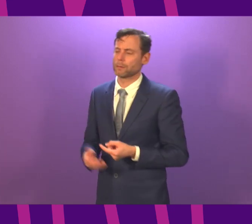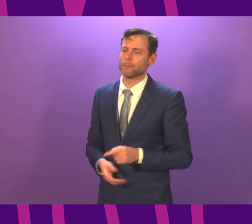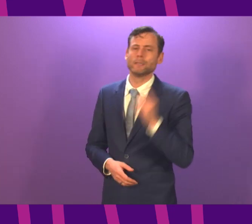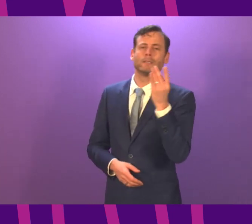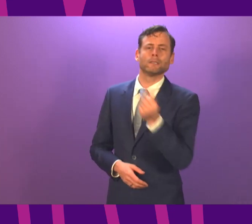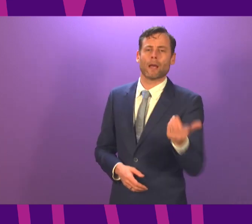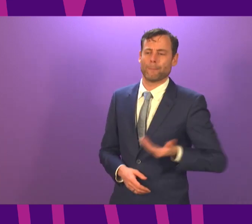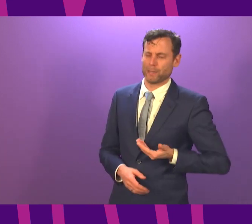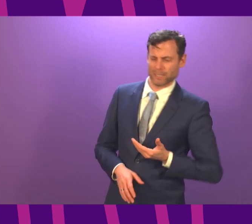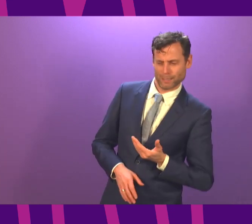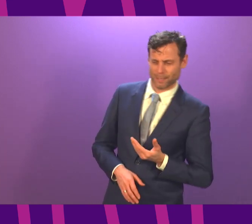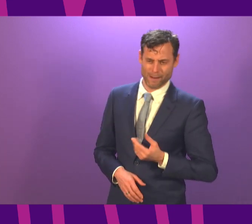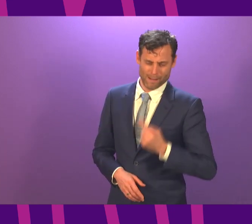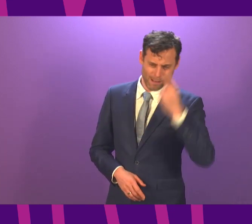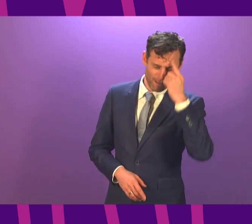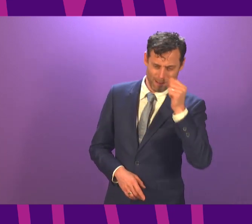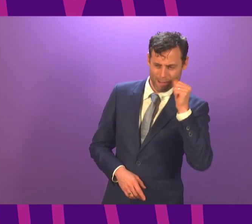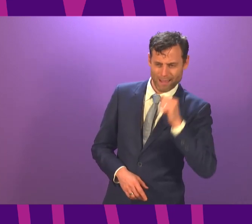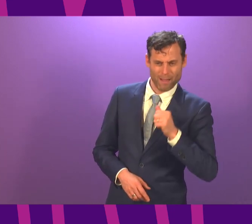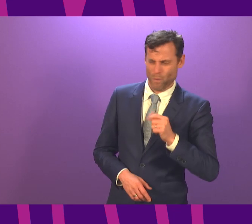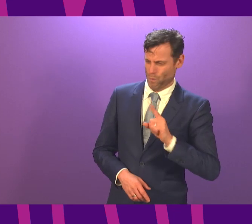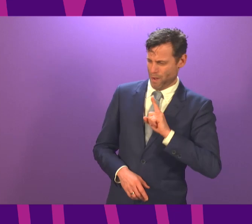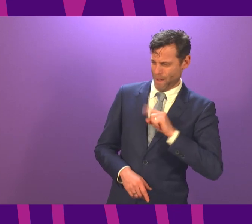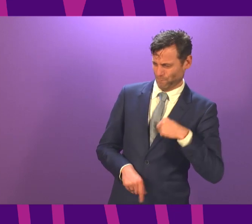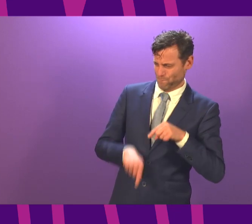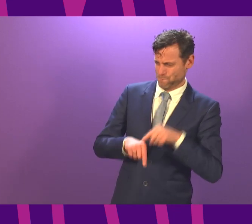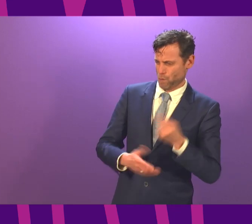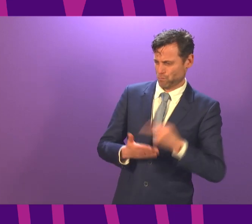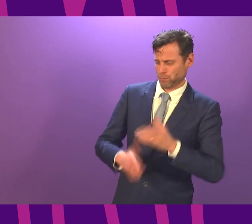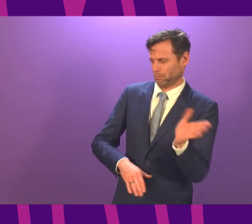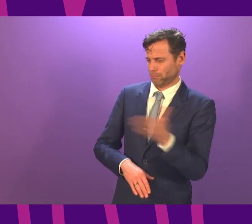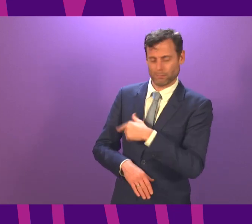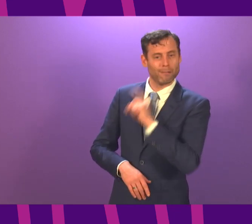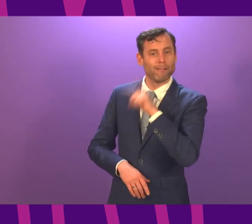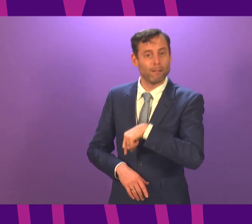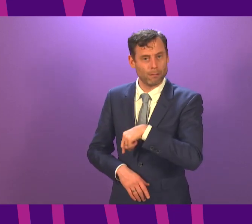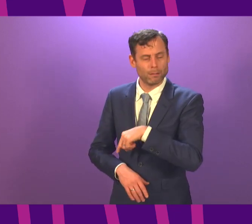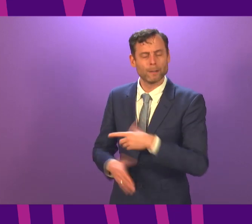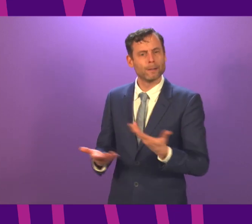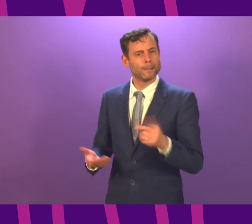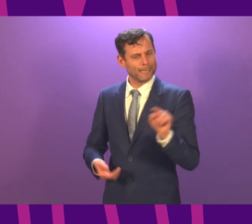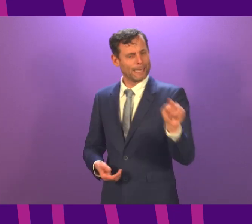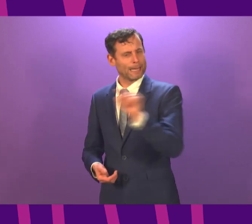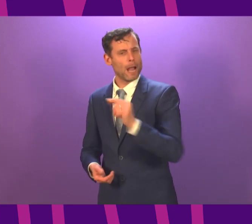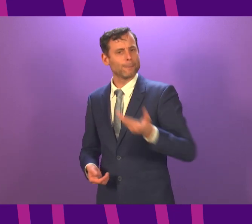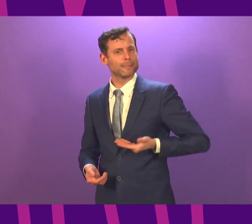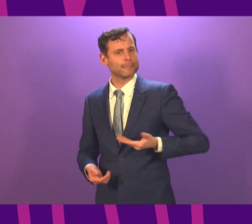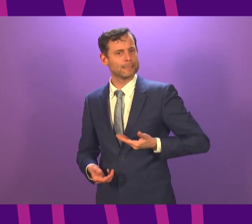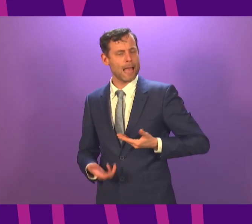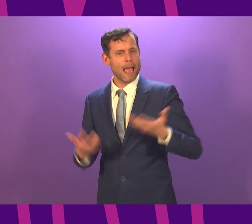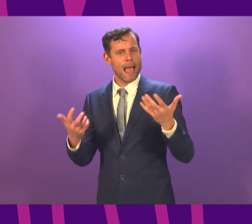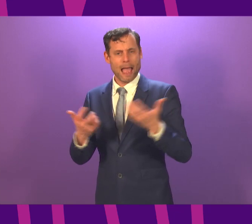seek to find a loophole or to justify why they should or could stay open. How can we encourage everyone to behave responsibly